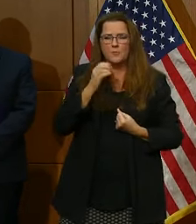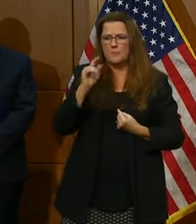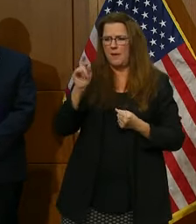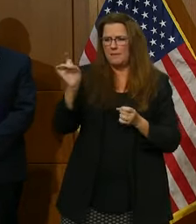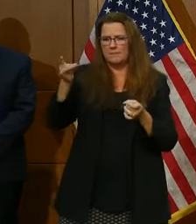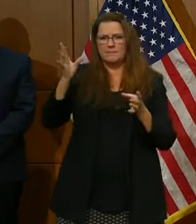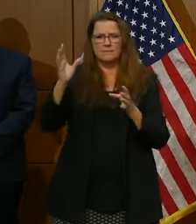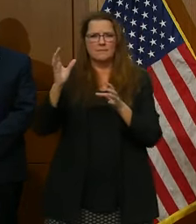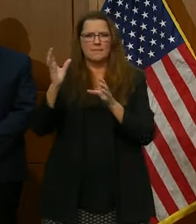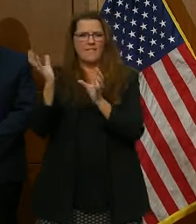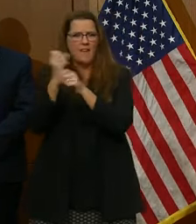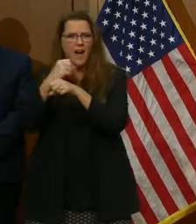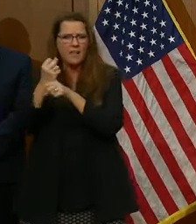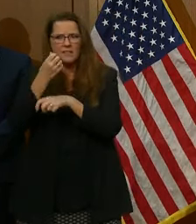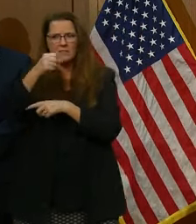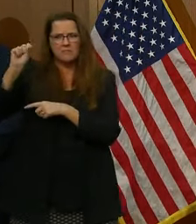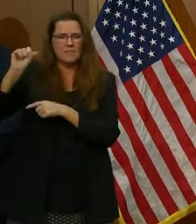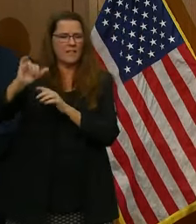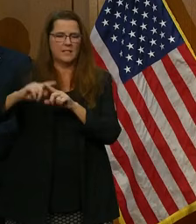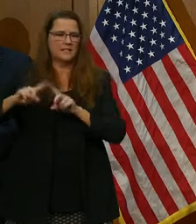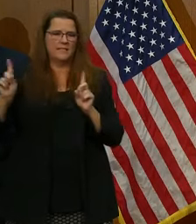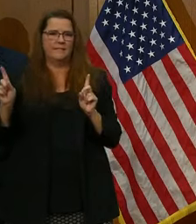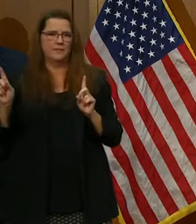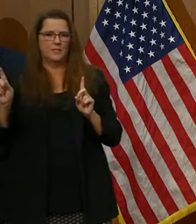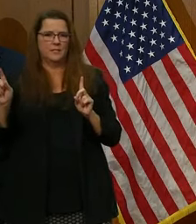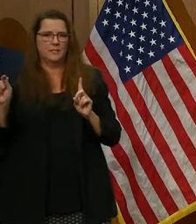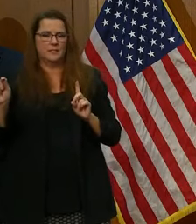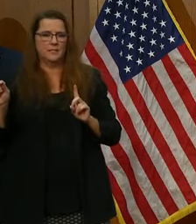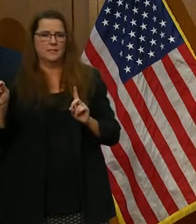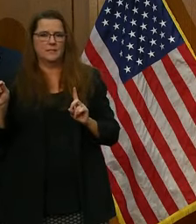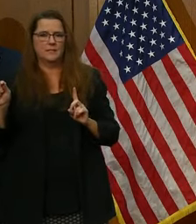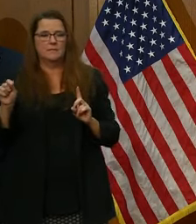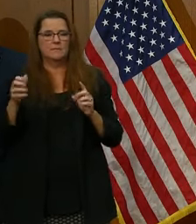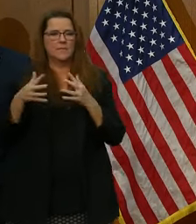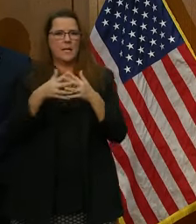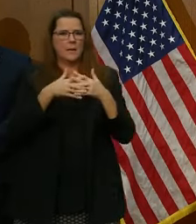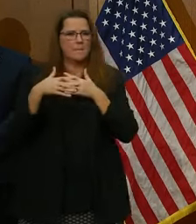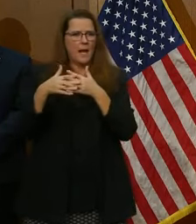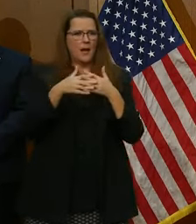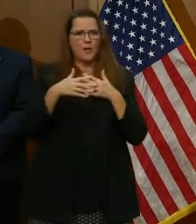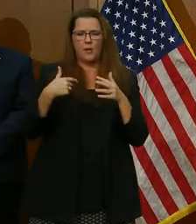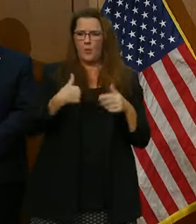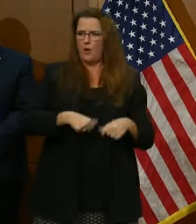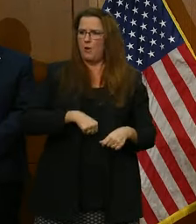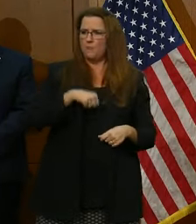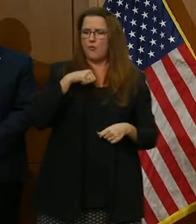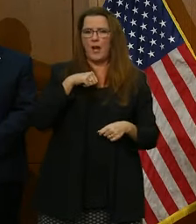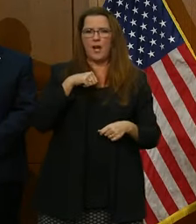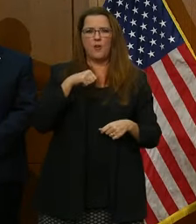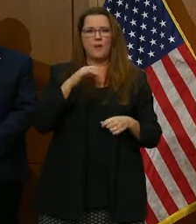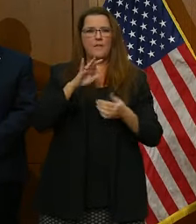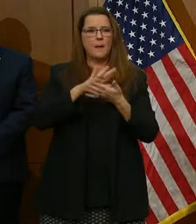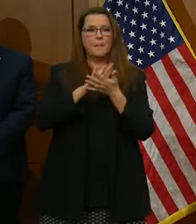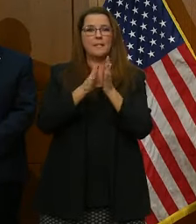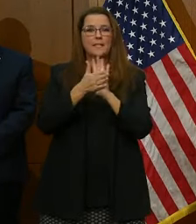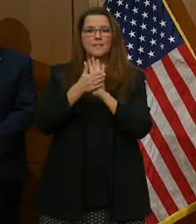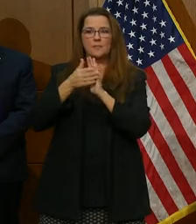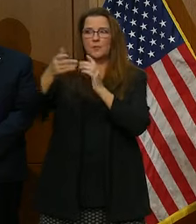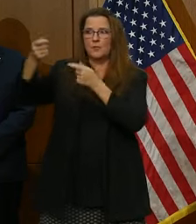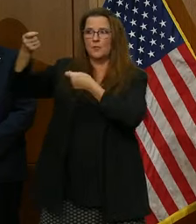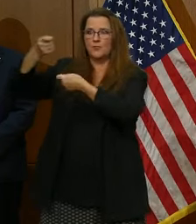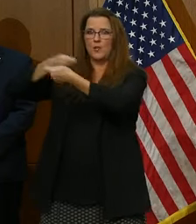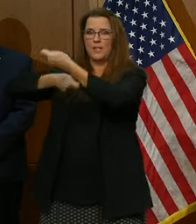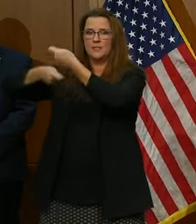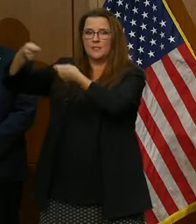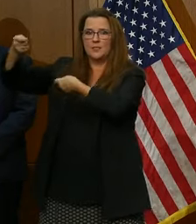else entirely. In America, we are proud of our tradition of a peaceful transition of power, and